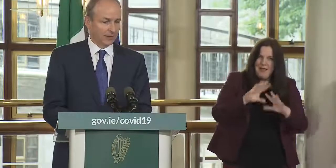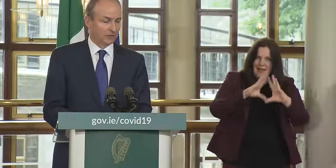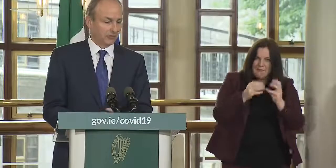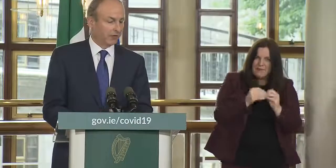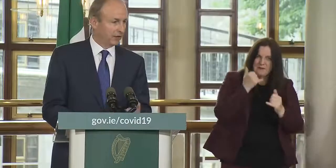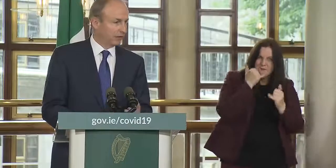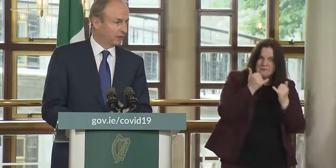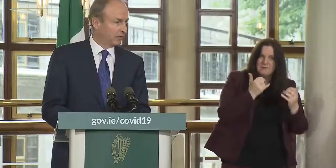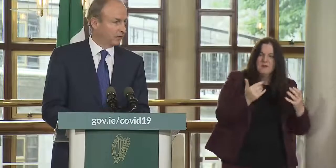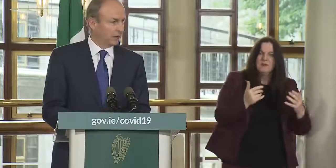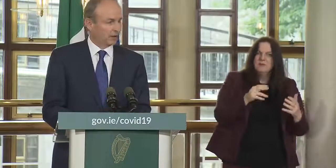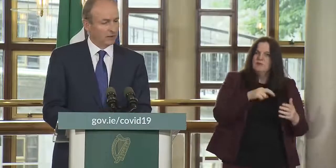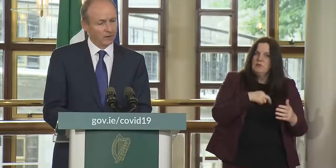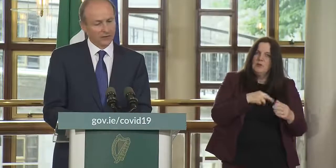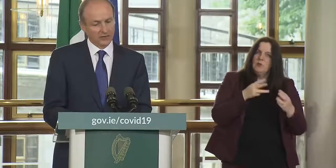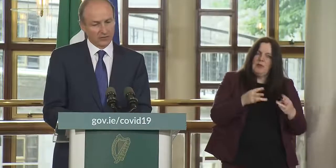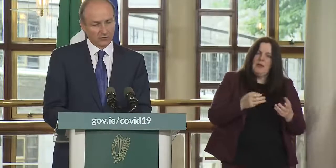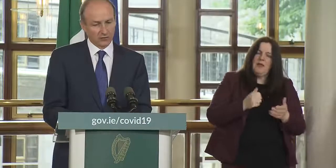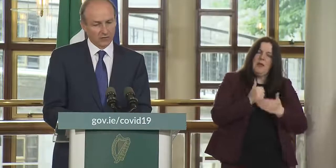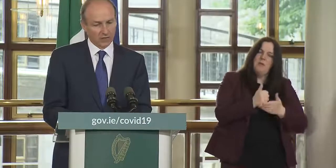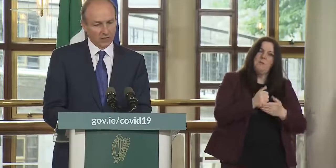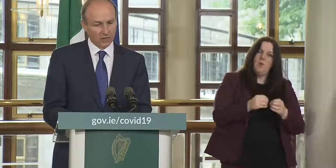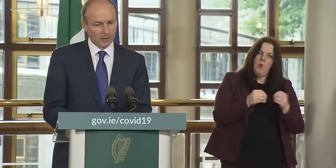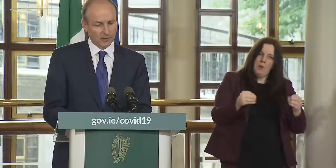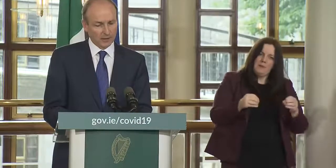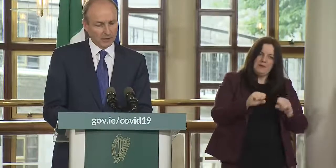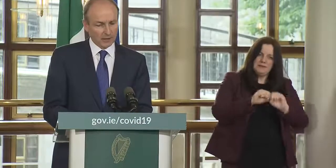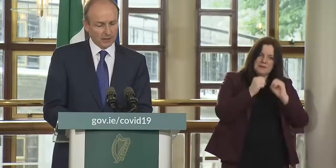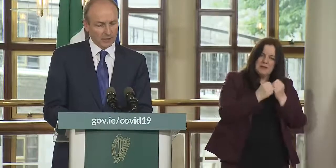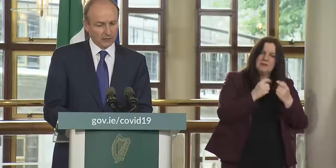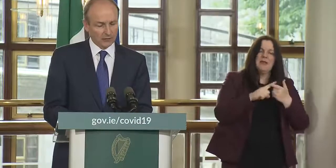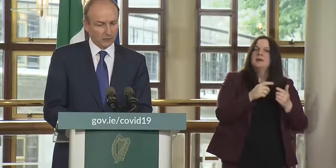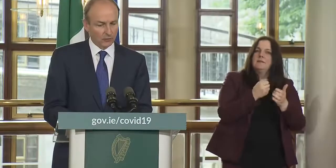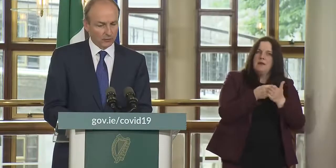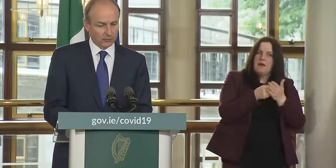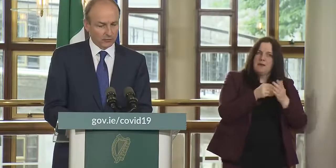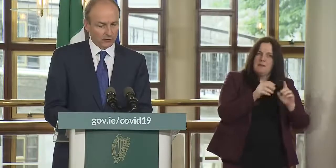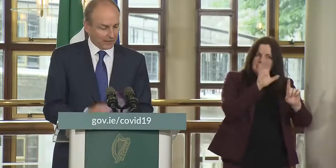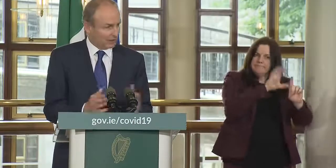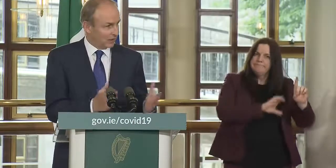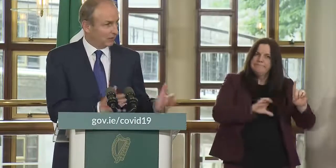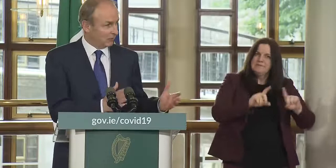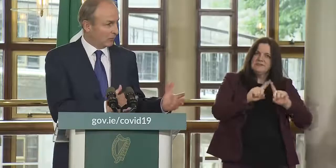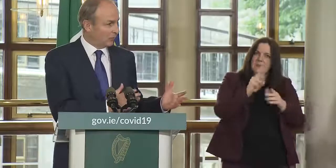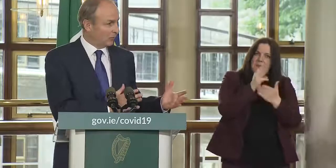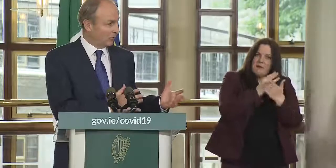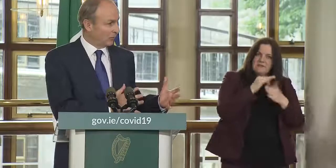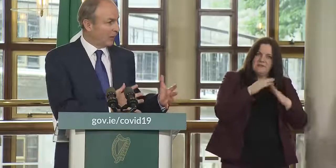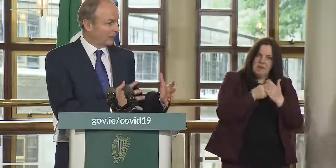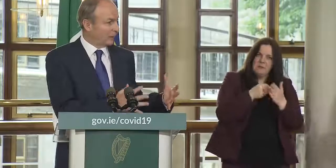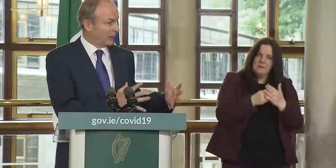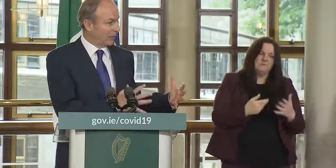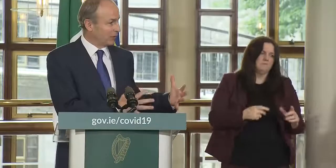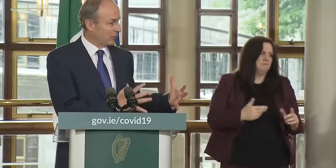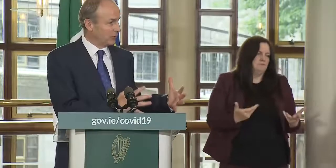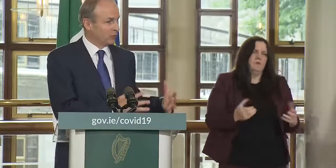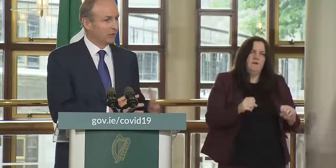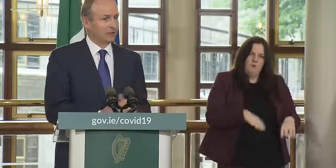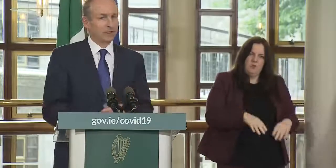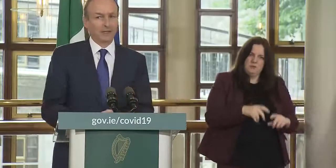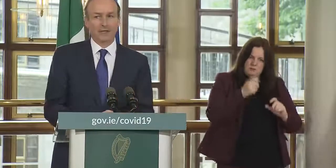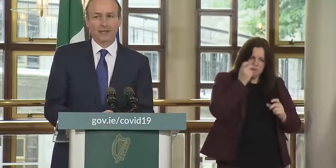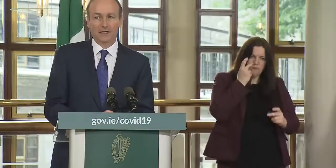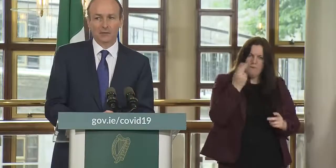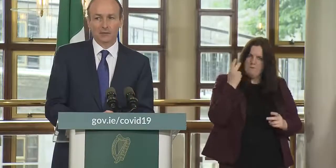of society of sectors of the economy uh so so that still you know obviously we keep it under